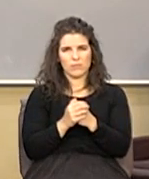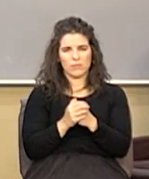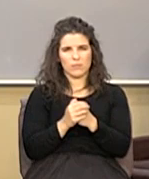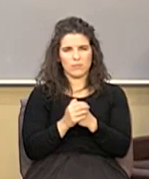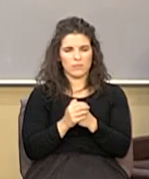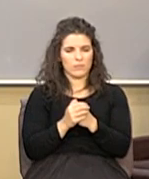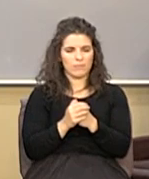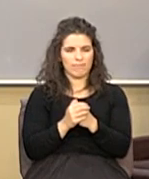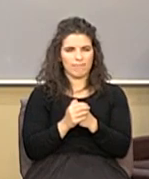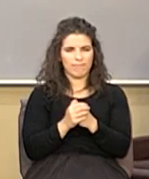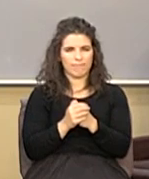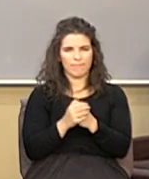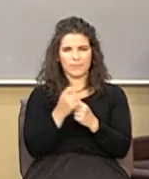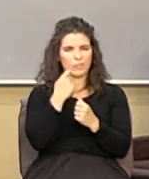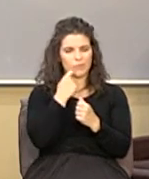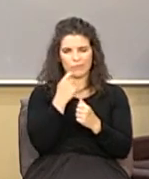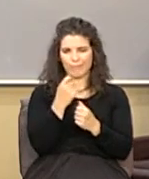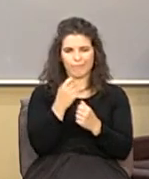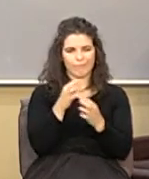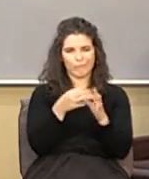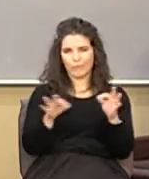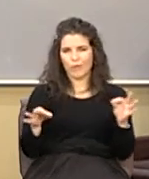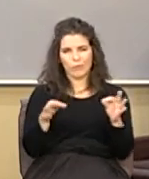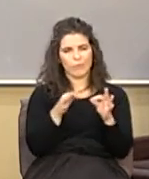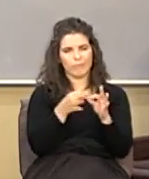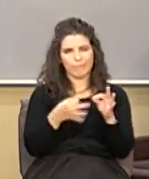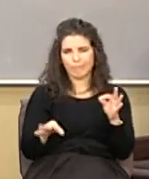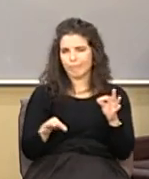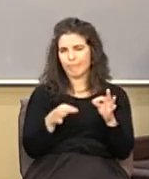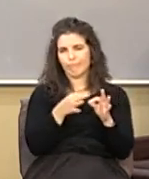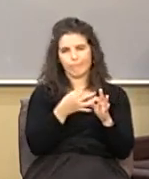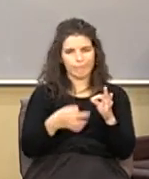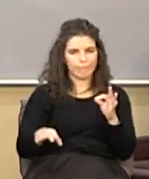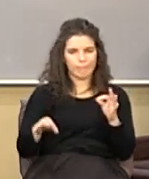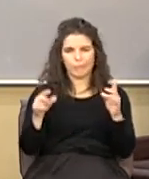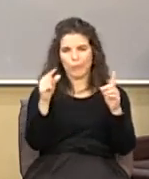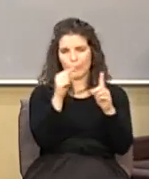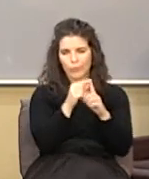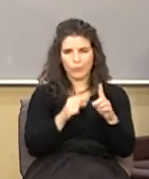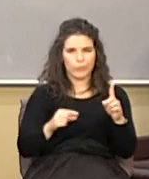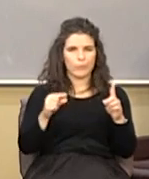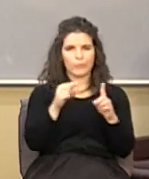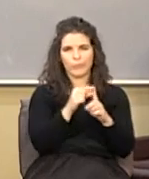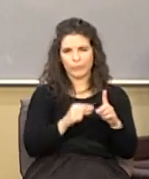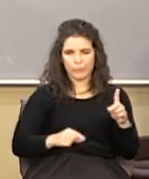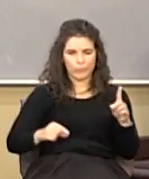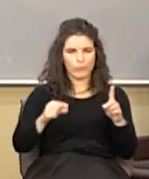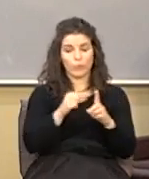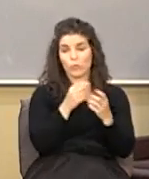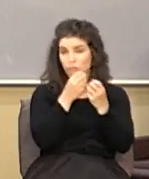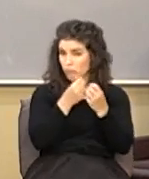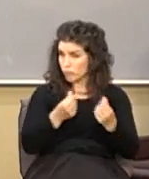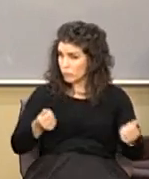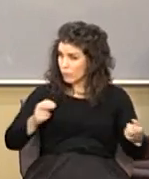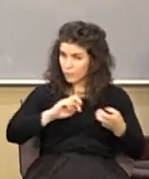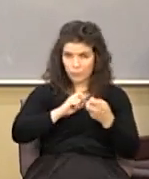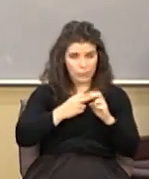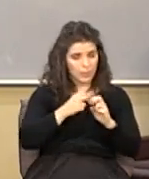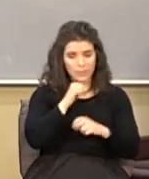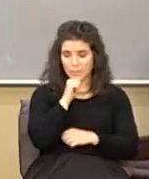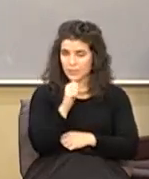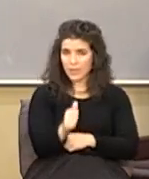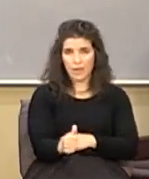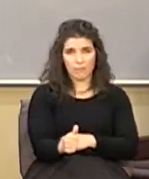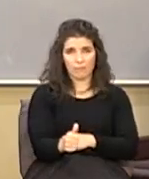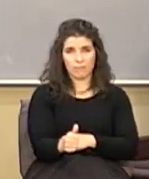and it's just platitudes just rhetoric and it doesn't solve the problem now don't